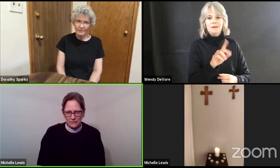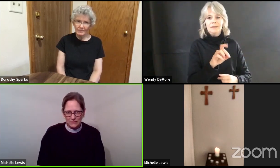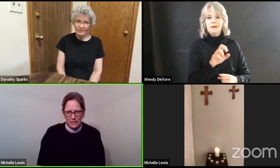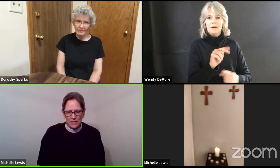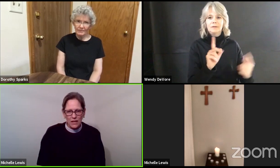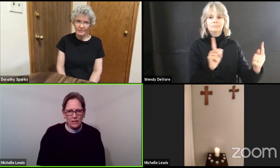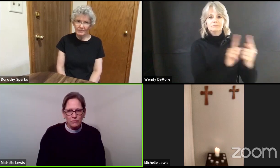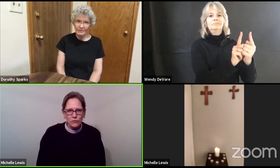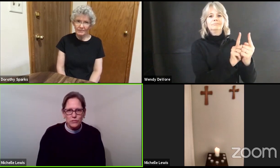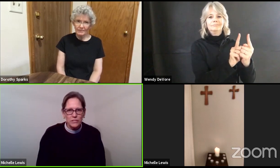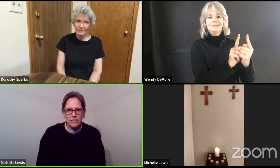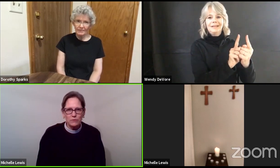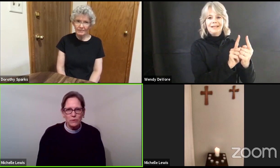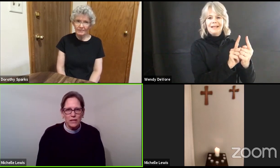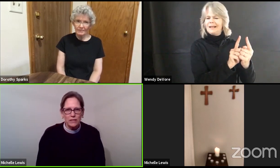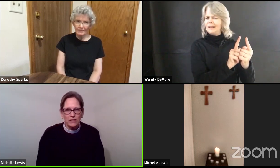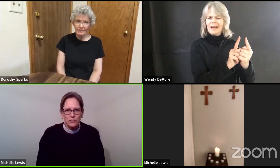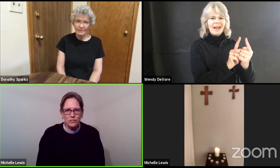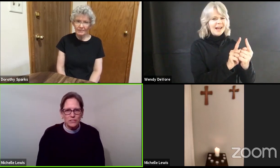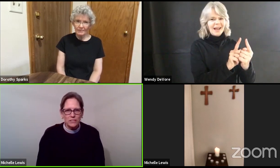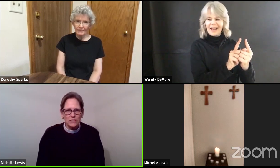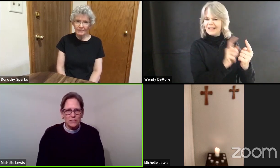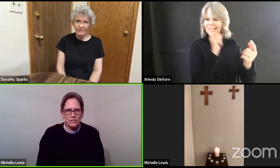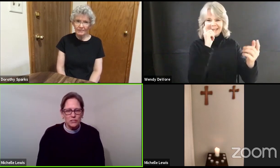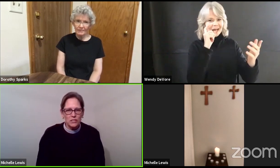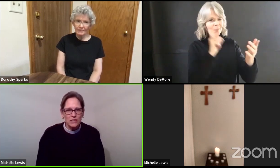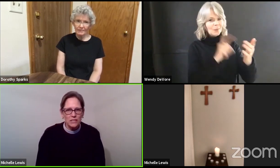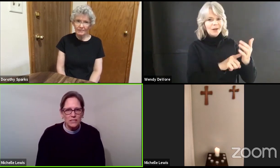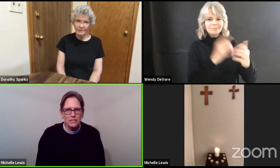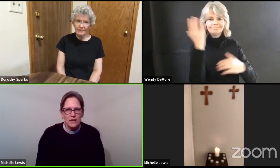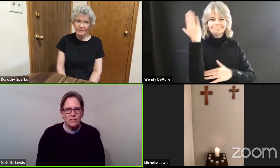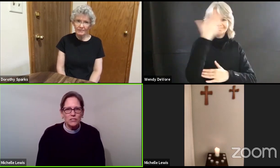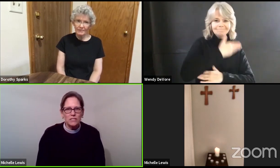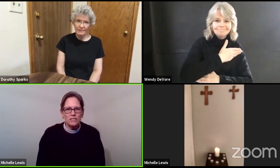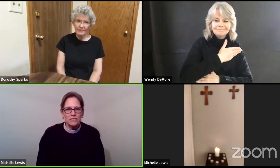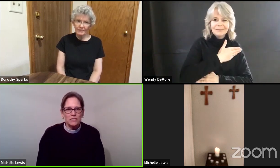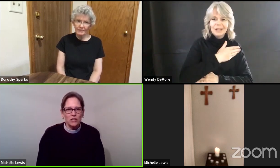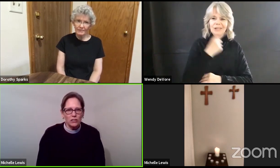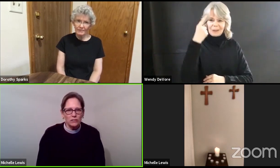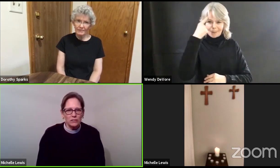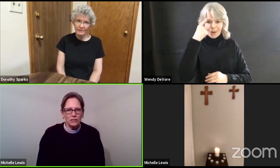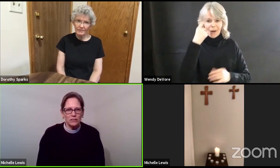and at first she doesn't recognize Jesus. She thinks Jesus is the gardener.